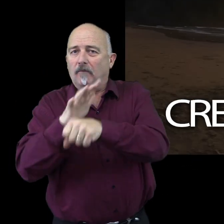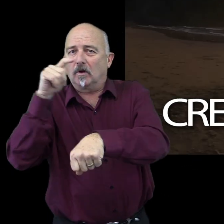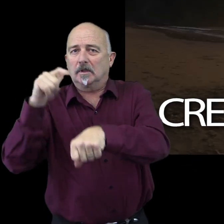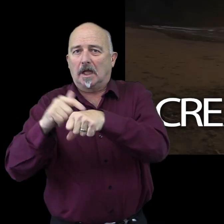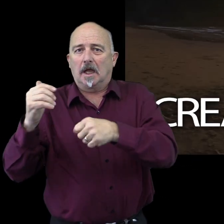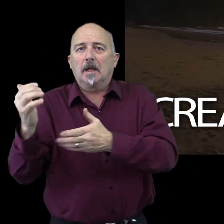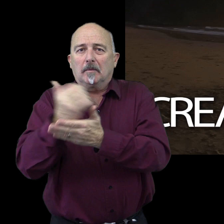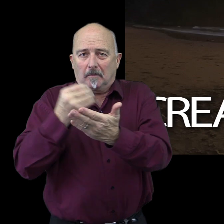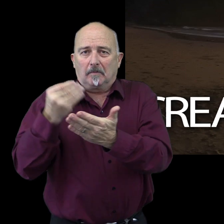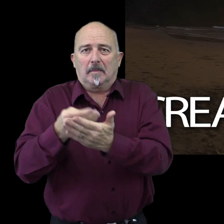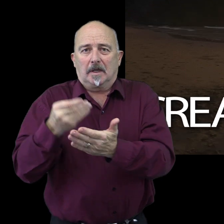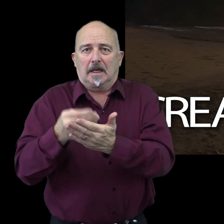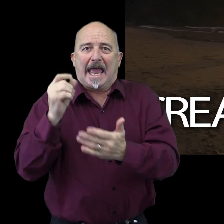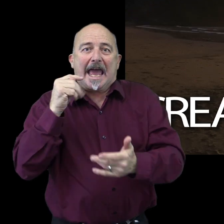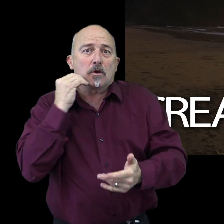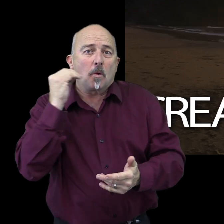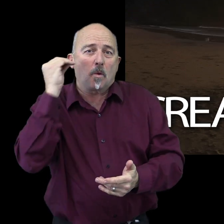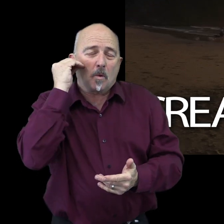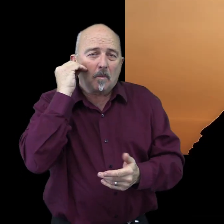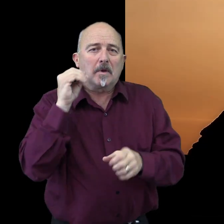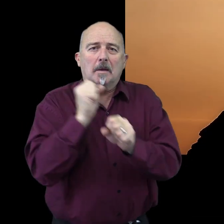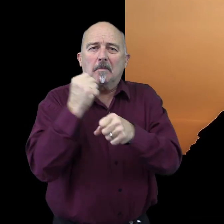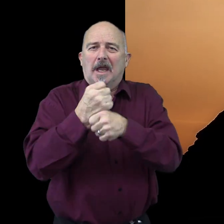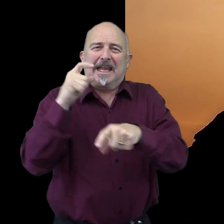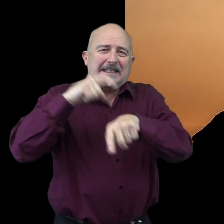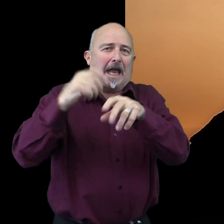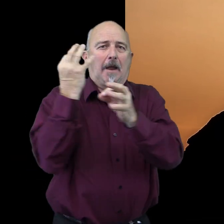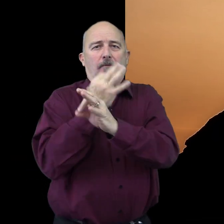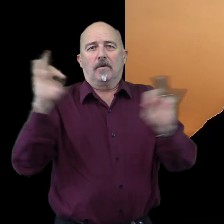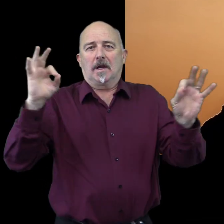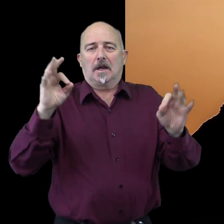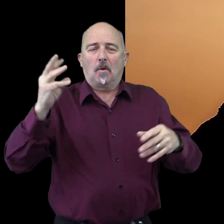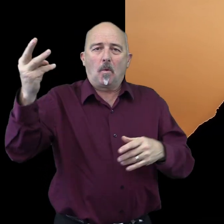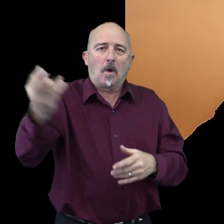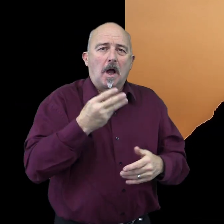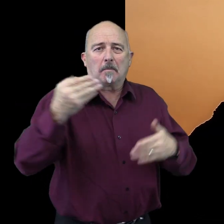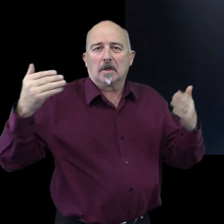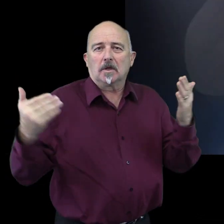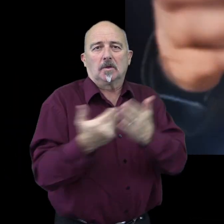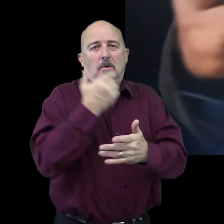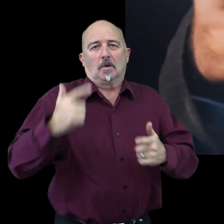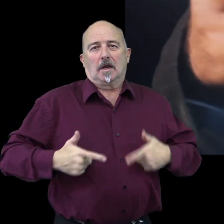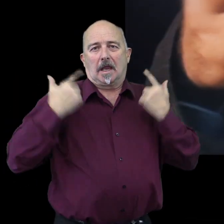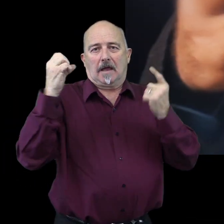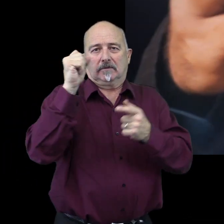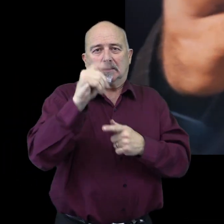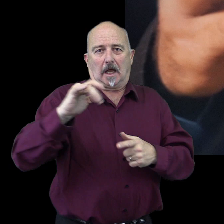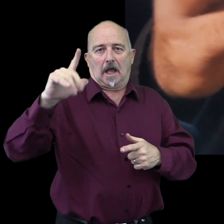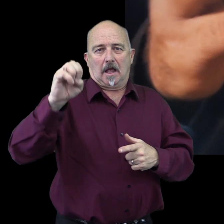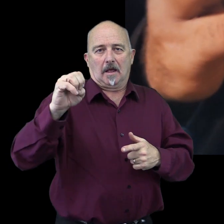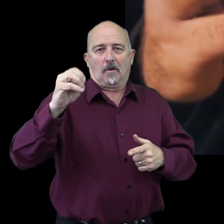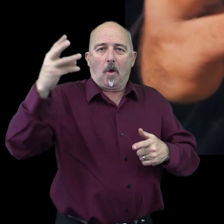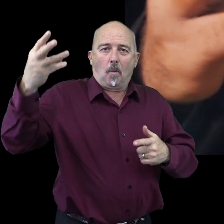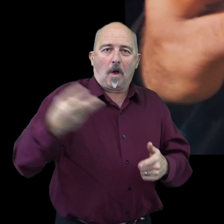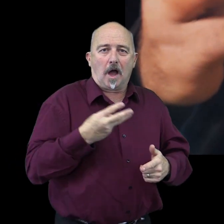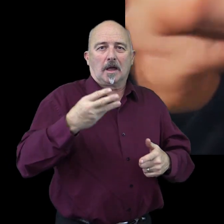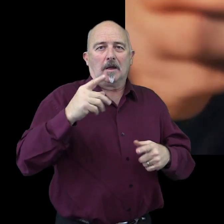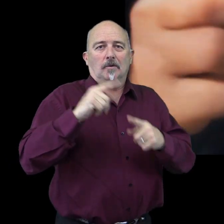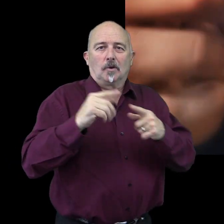Create time freedom. Welcome to a new kind of lifestyle. Welcome to MyFunLife, where